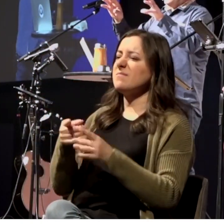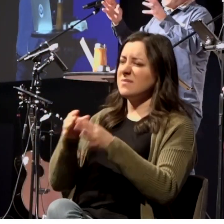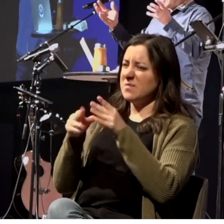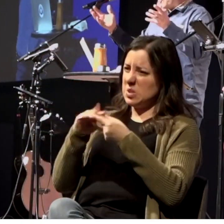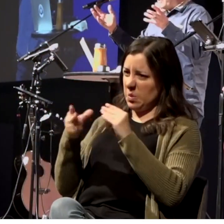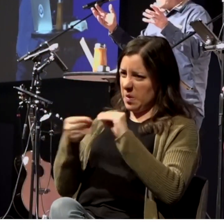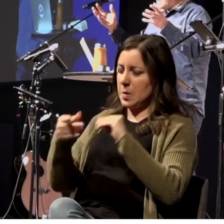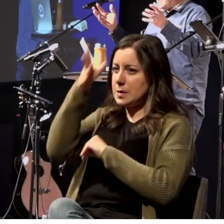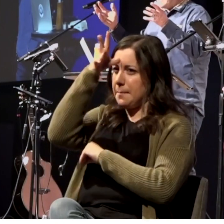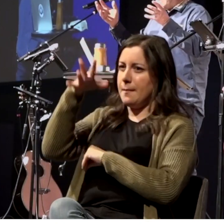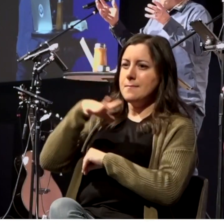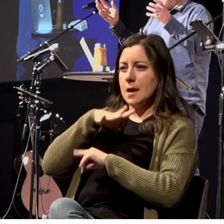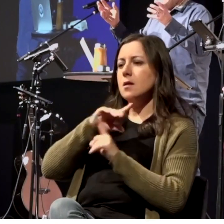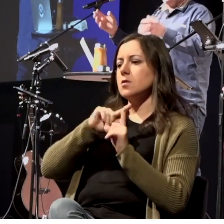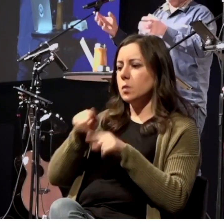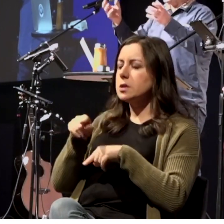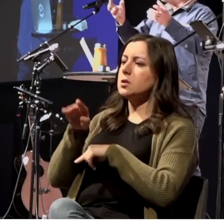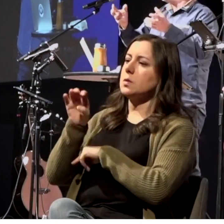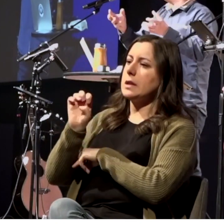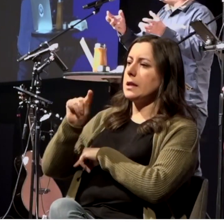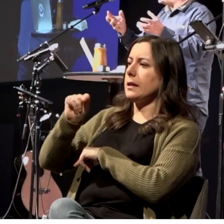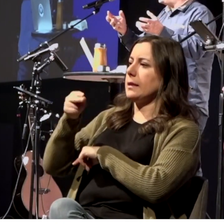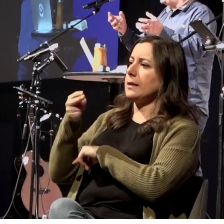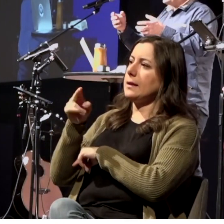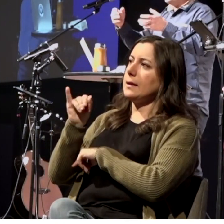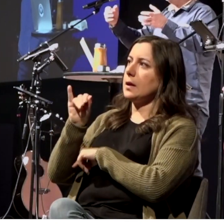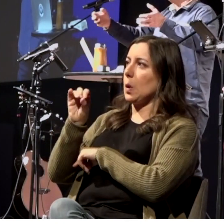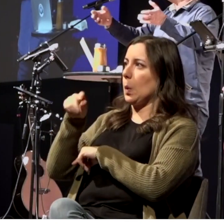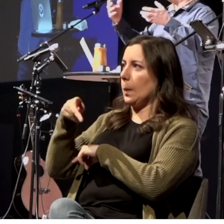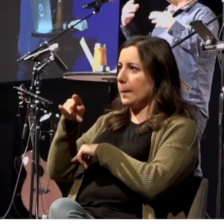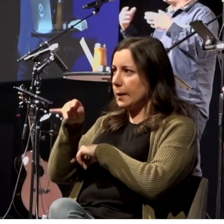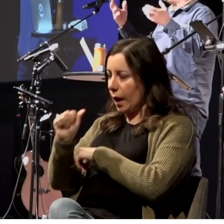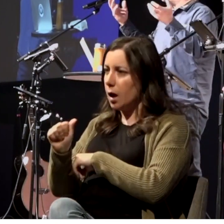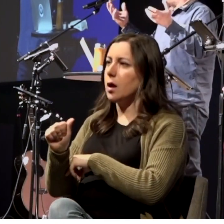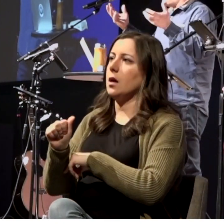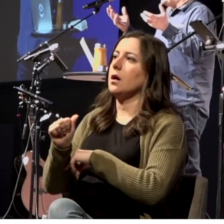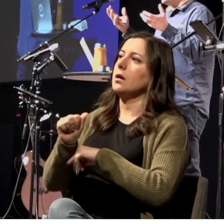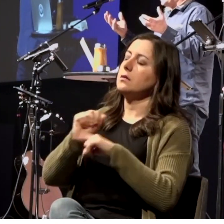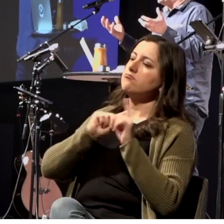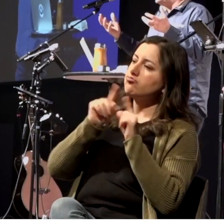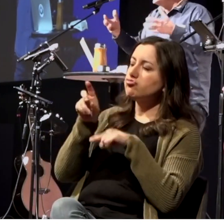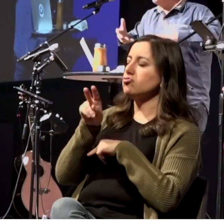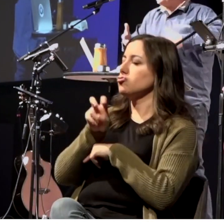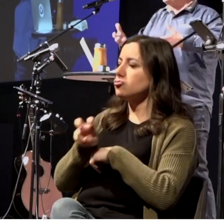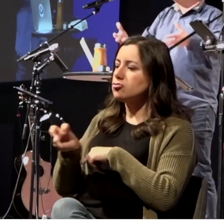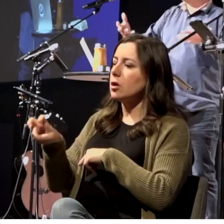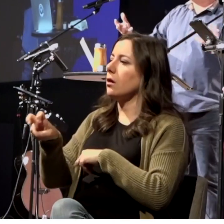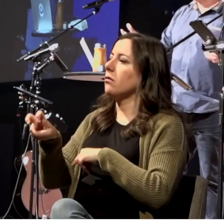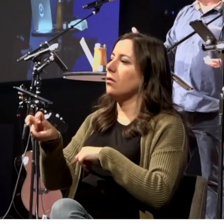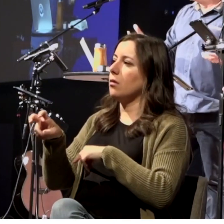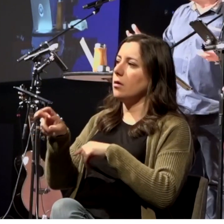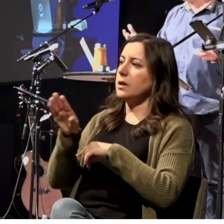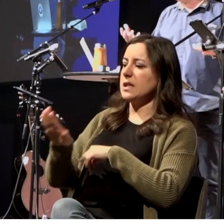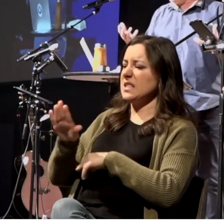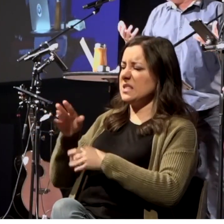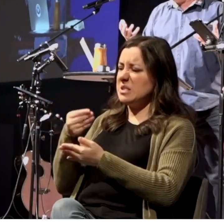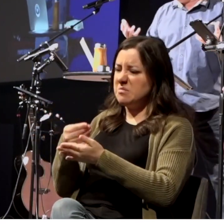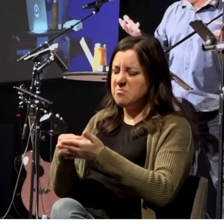the story says, and he was seeking after the Lord and here he's headed home. He's taken his money and he's bought a scroll of Isaiah,